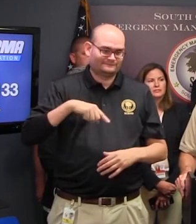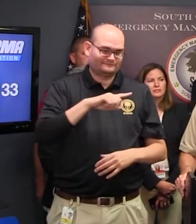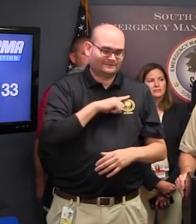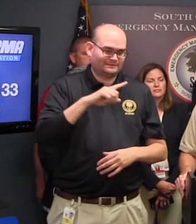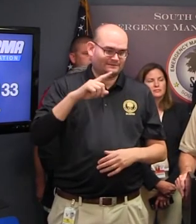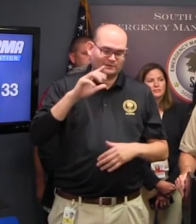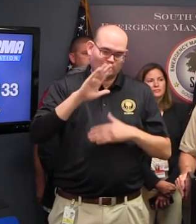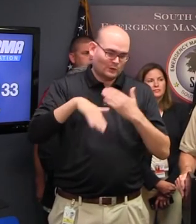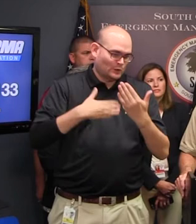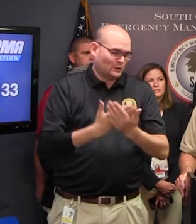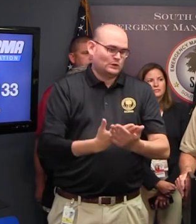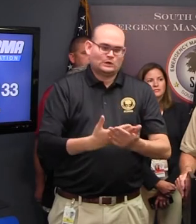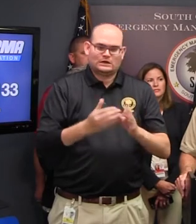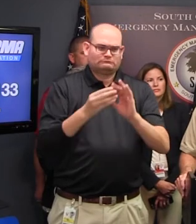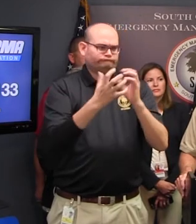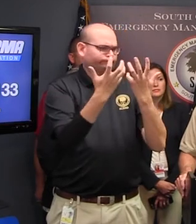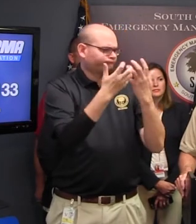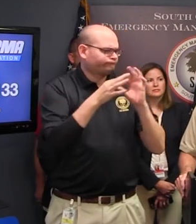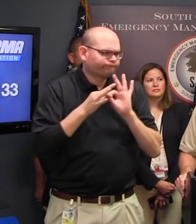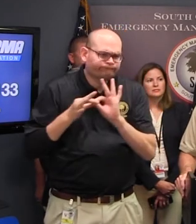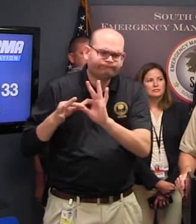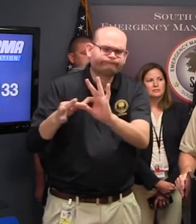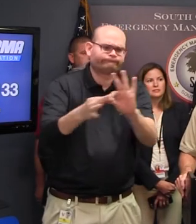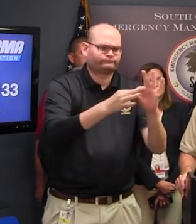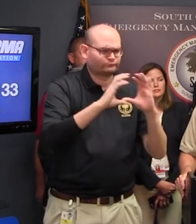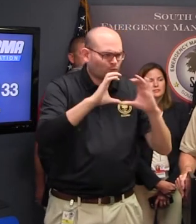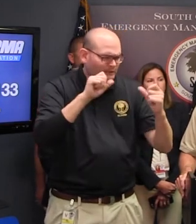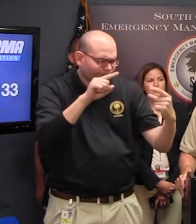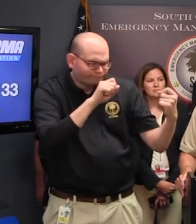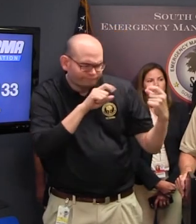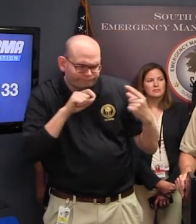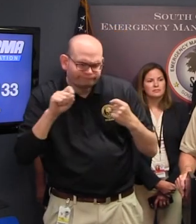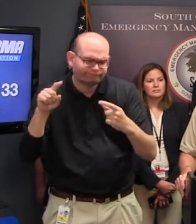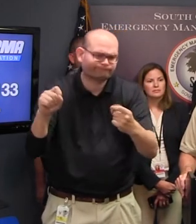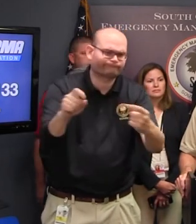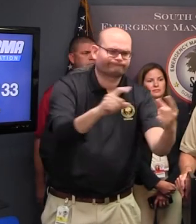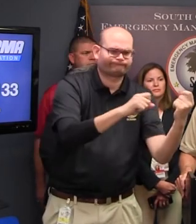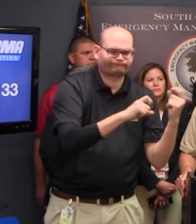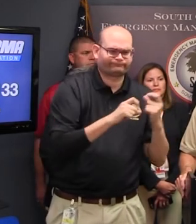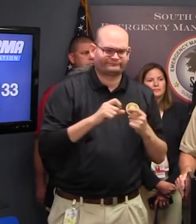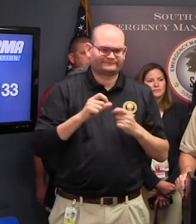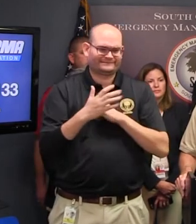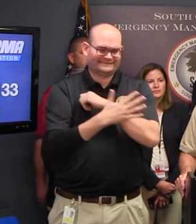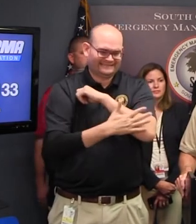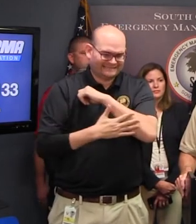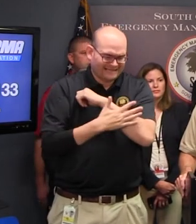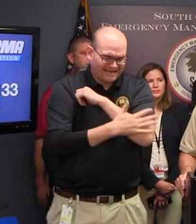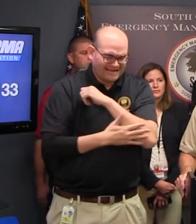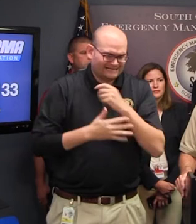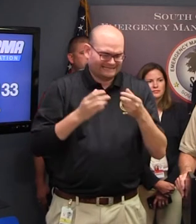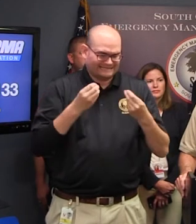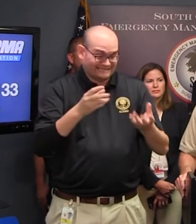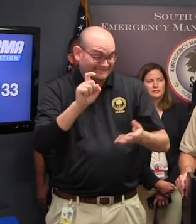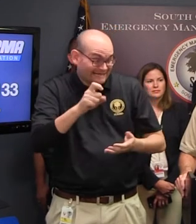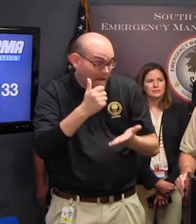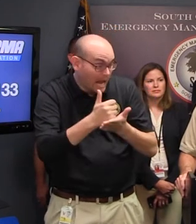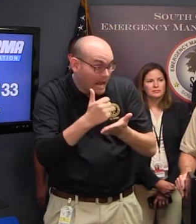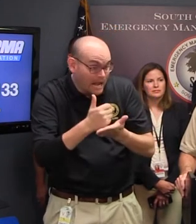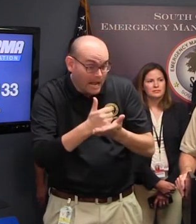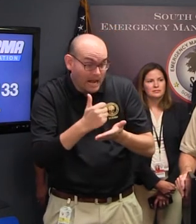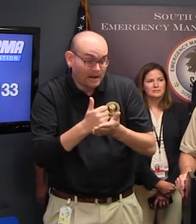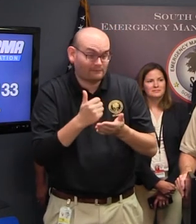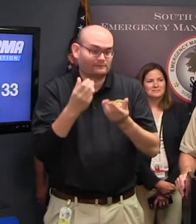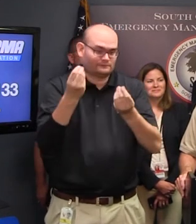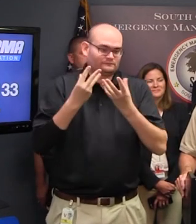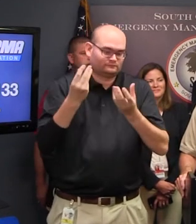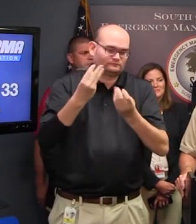our sheriffs of our coastal counties today Talking to them, providing them any assistance for requests that they may have Our focus